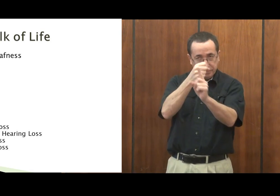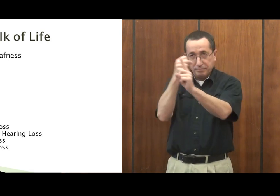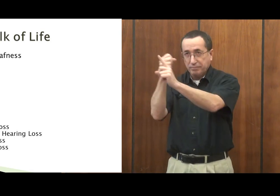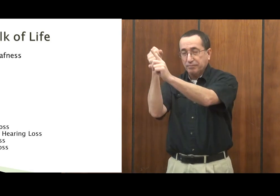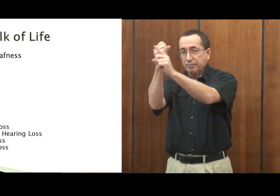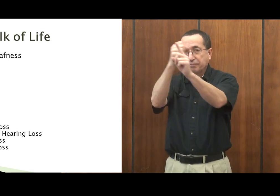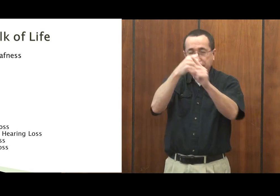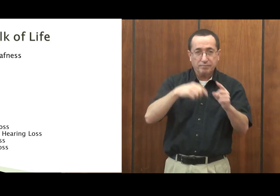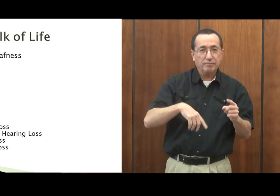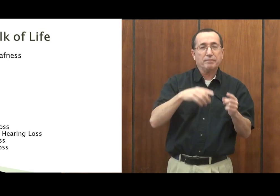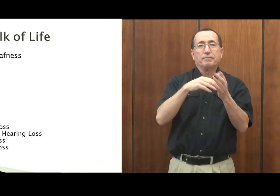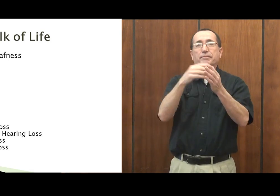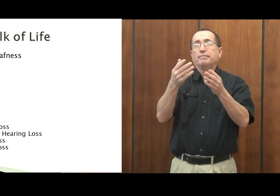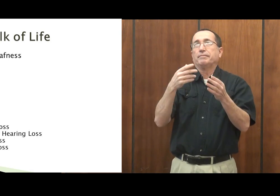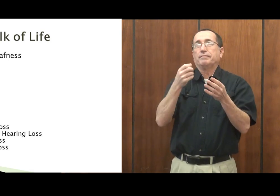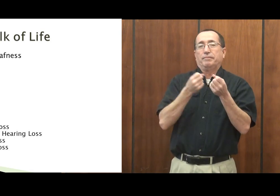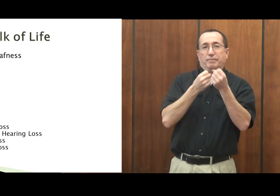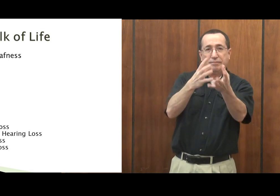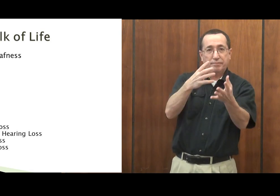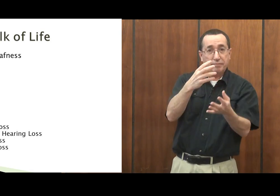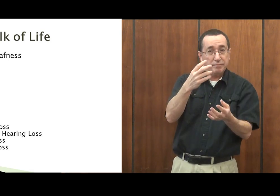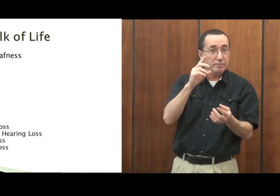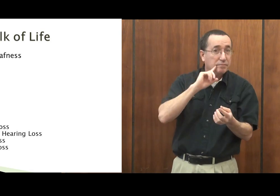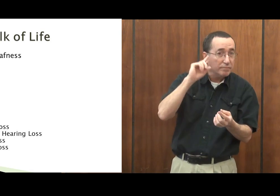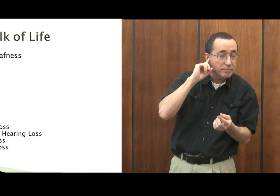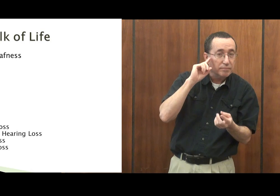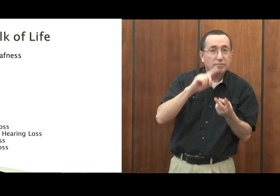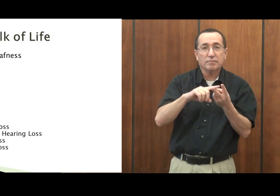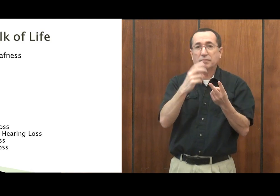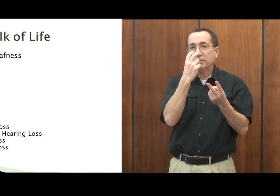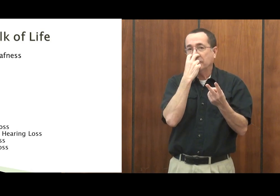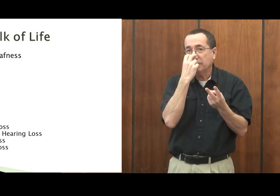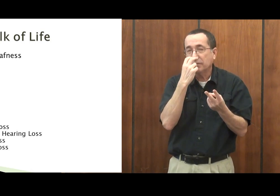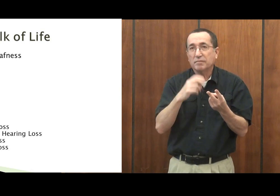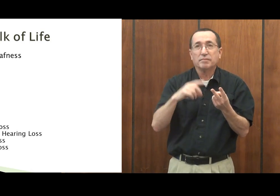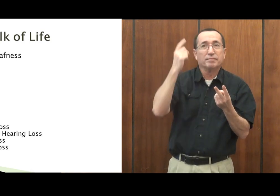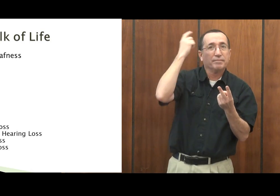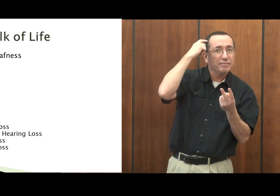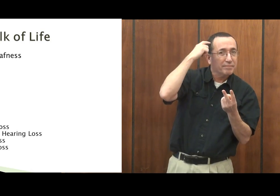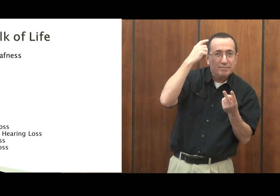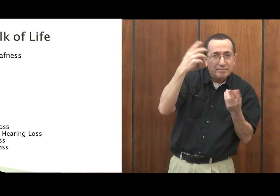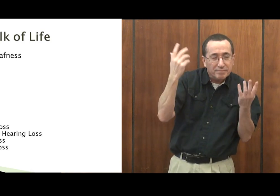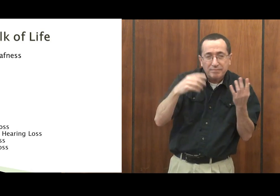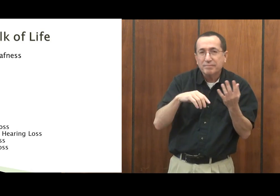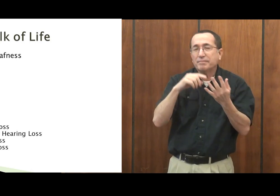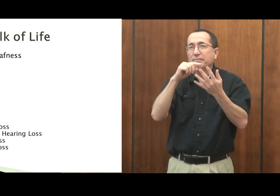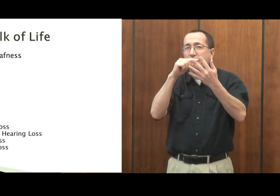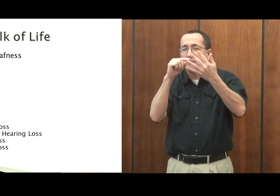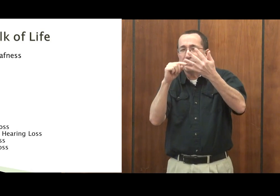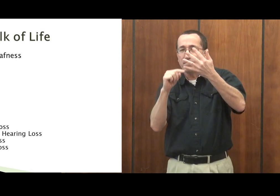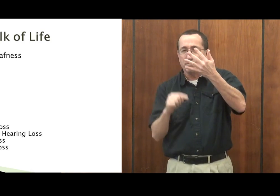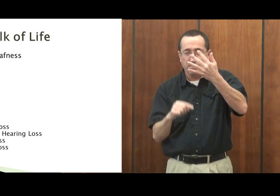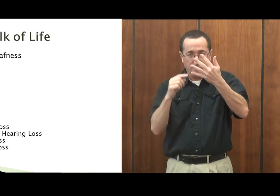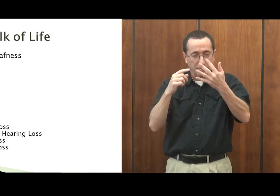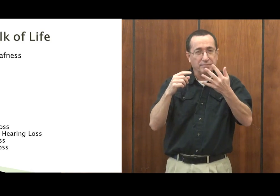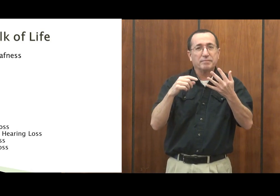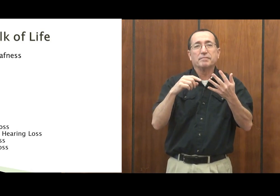mother got the German measles in the first or second term of pregnancy, the child could be born deaf,